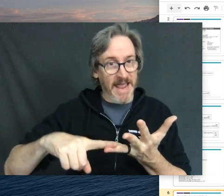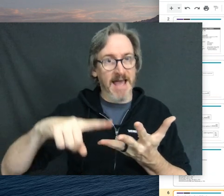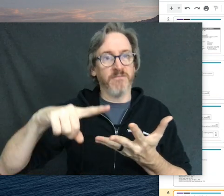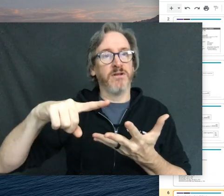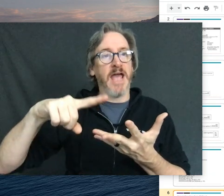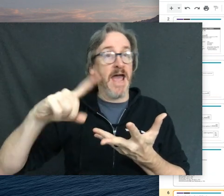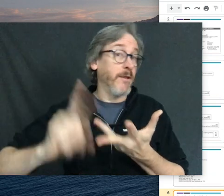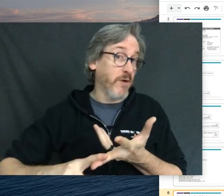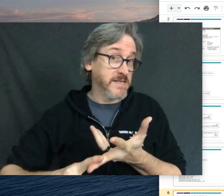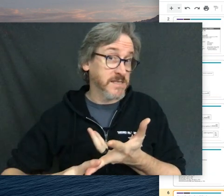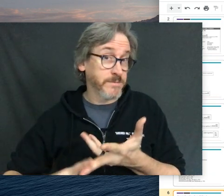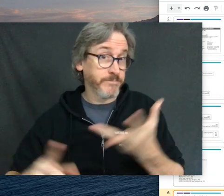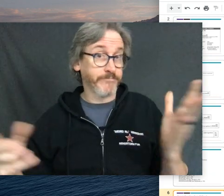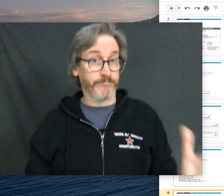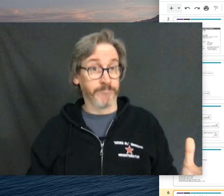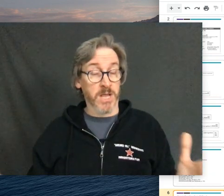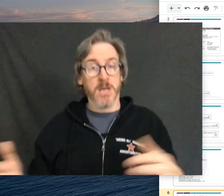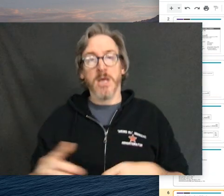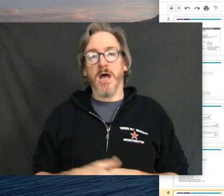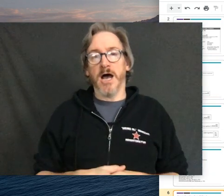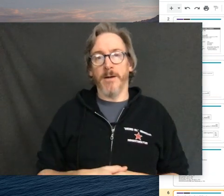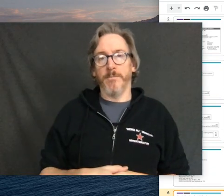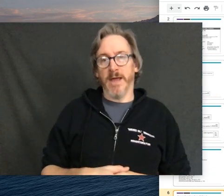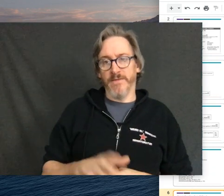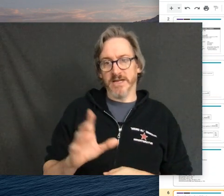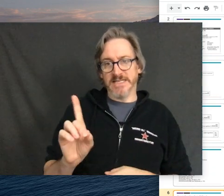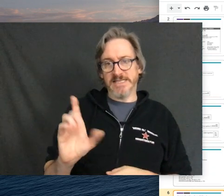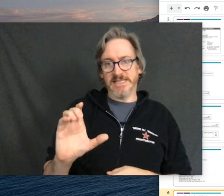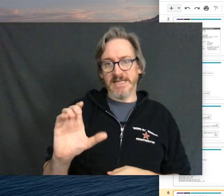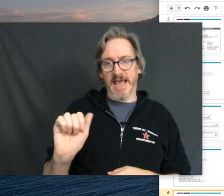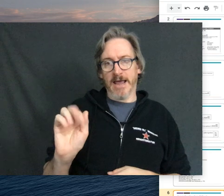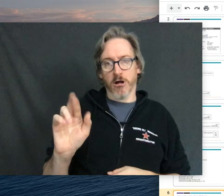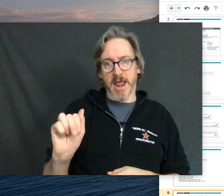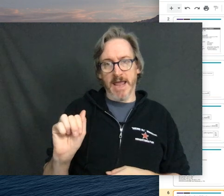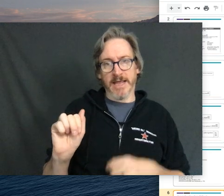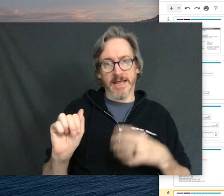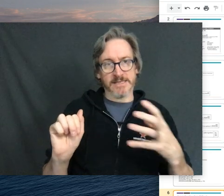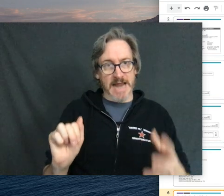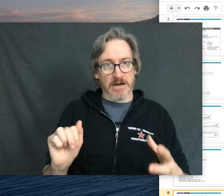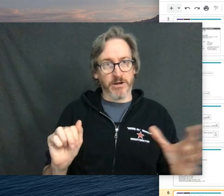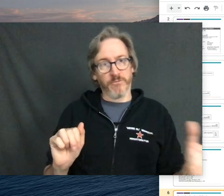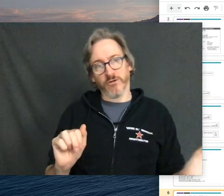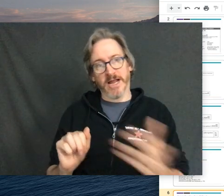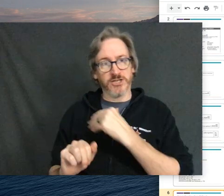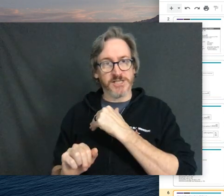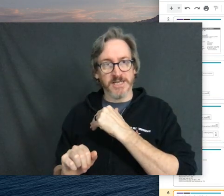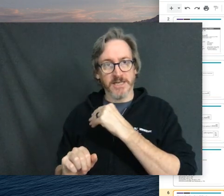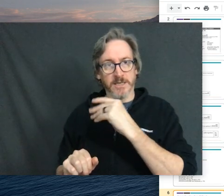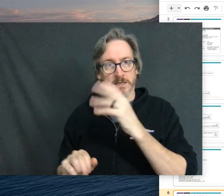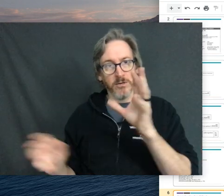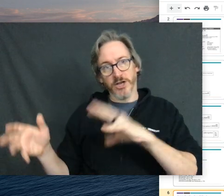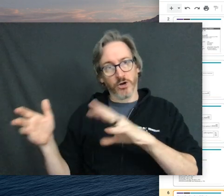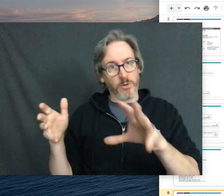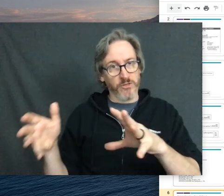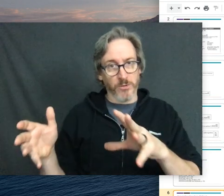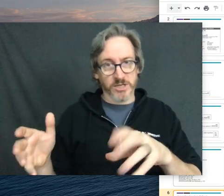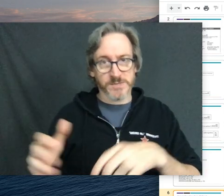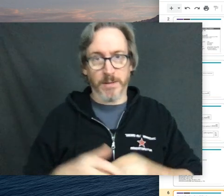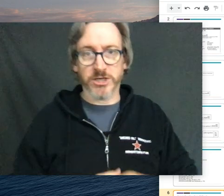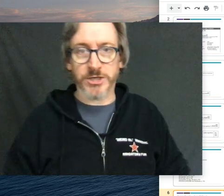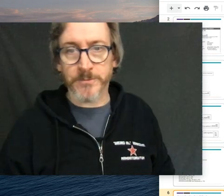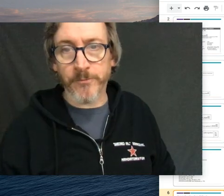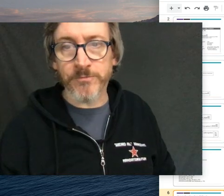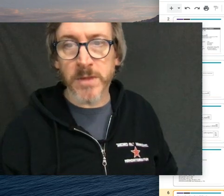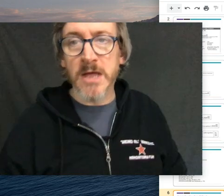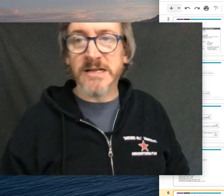like, what they have and the prices. Um, and the DCARA is an acronym for an agency near where the book